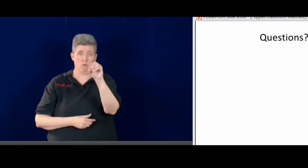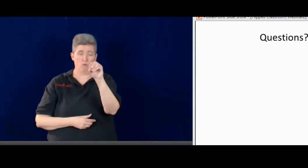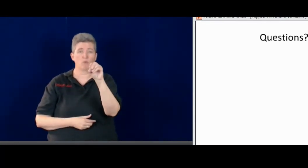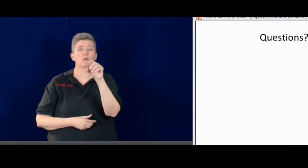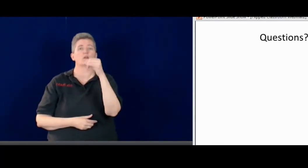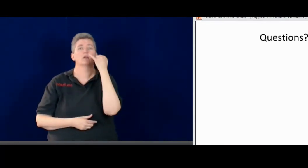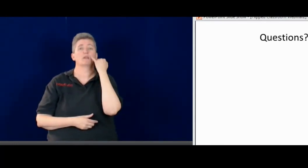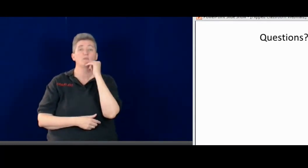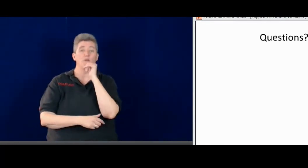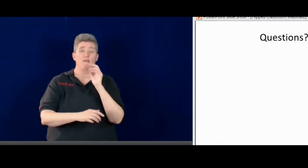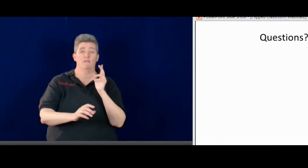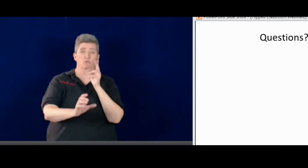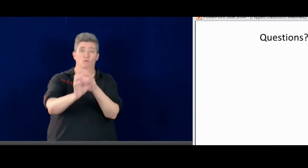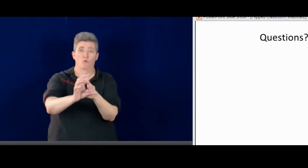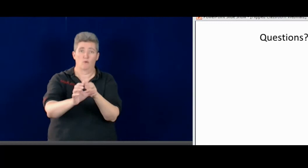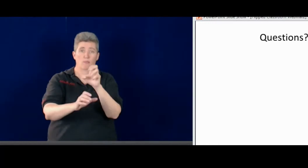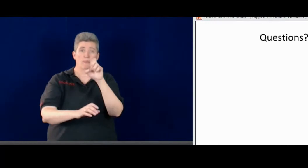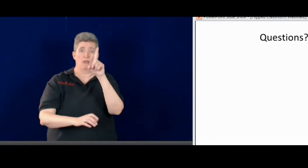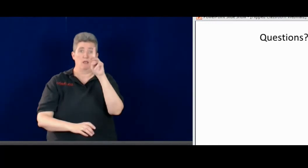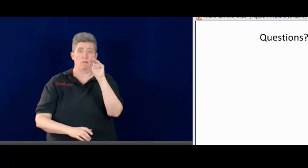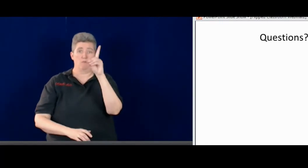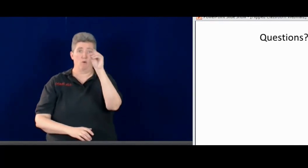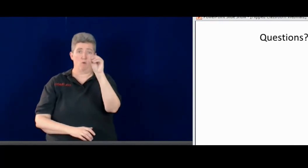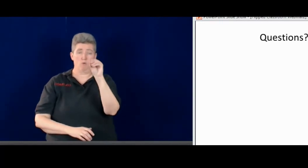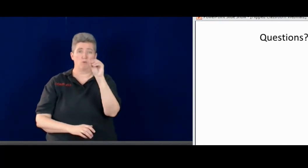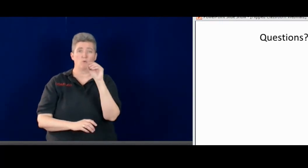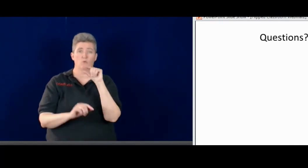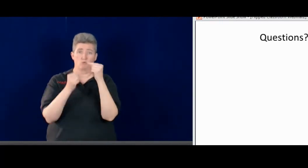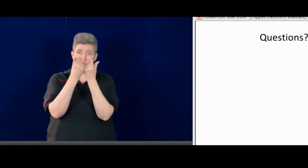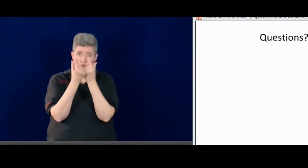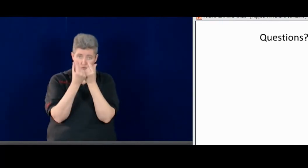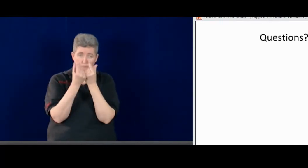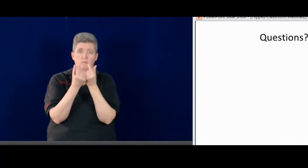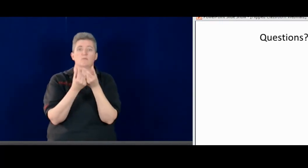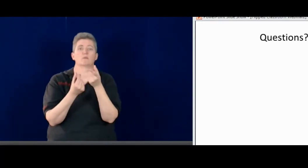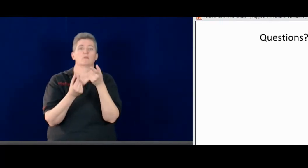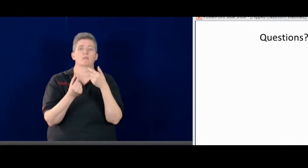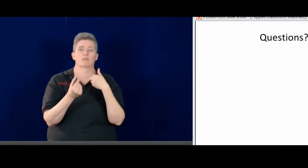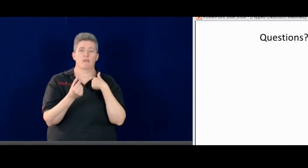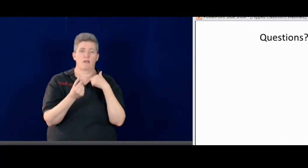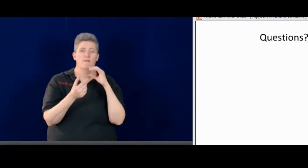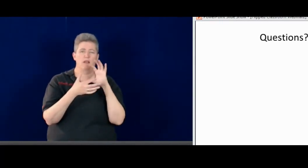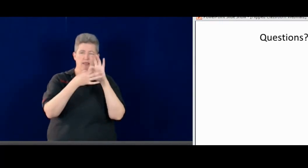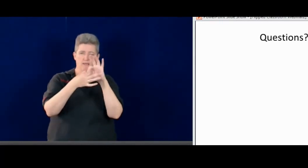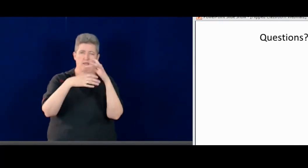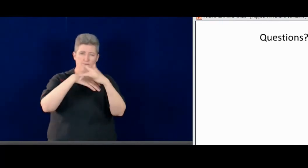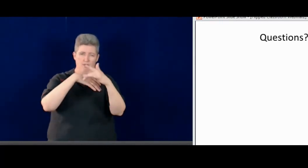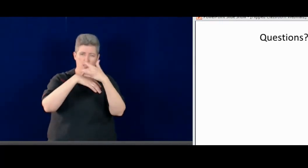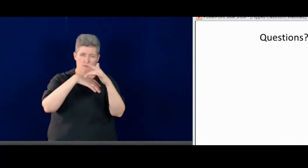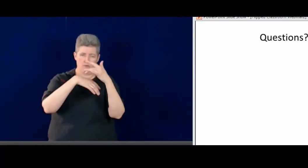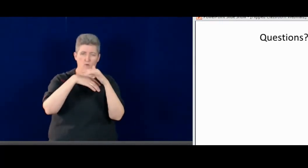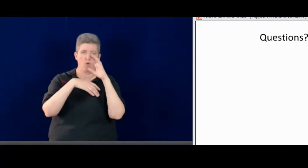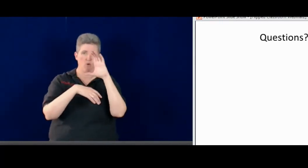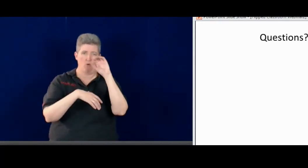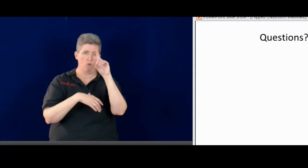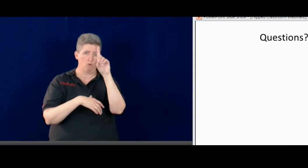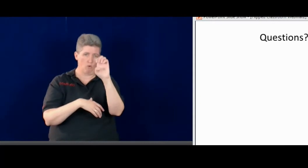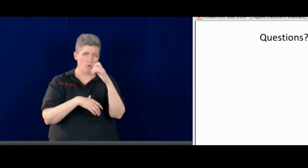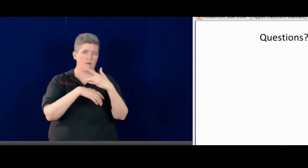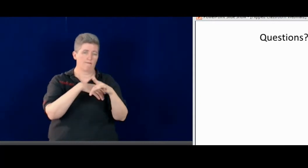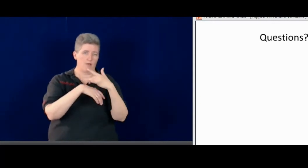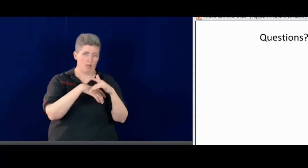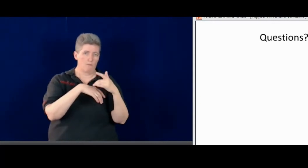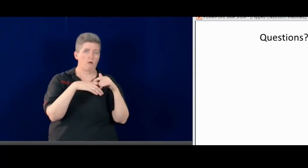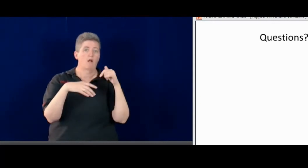And Edmodo as well. If you have not yet joined that group, I think they have a link